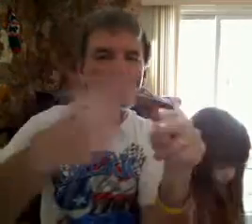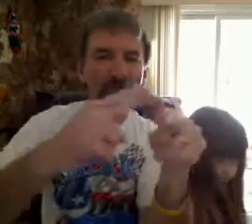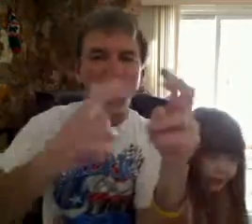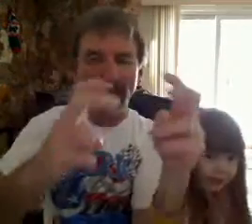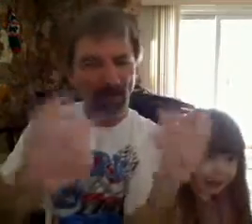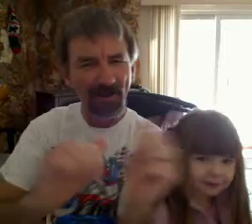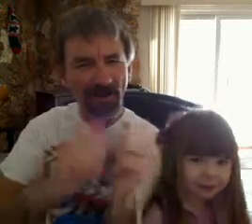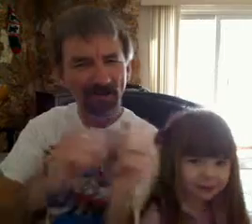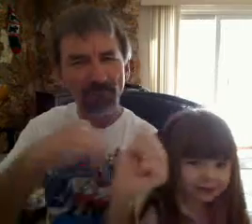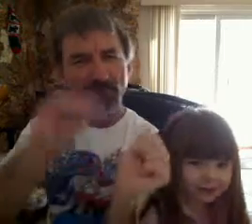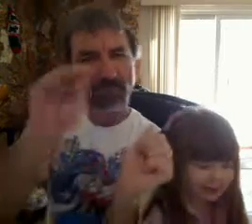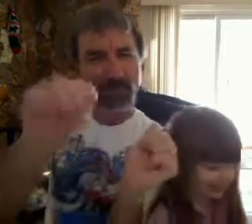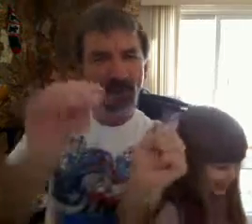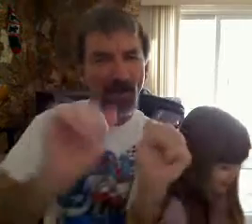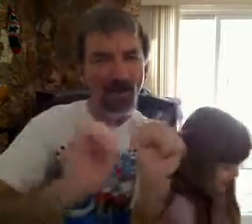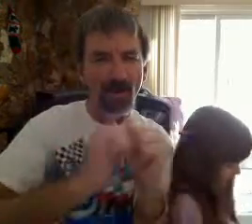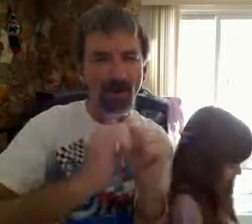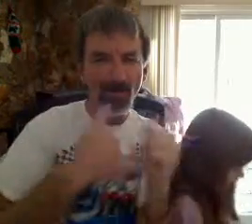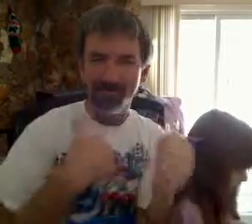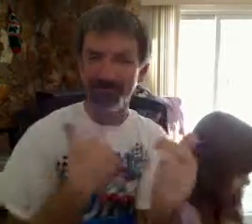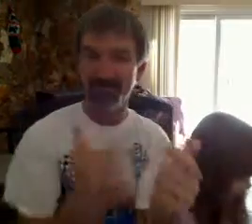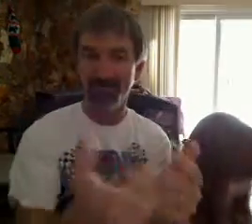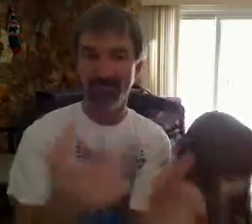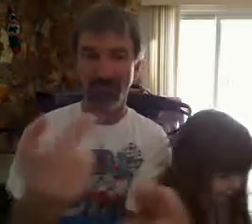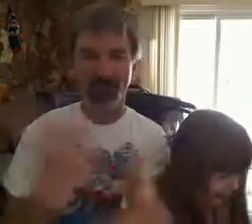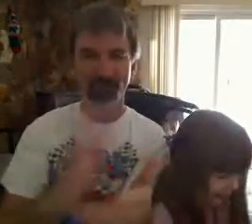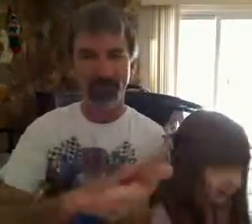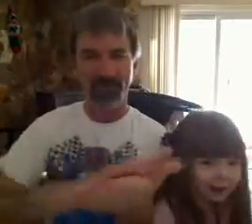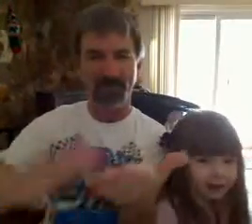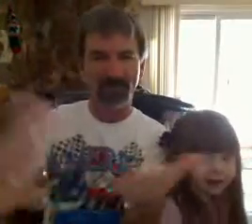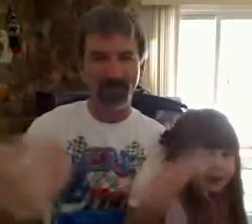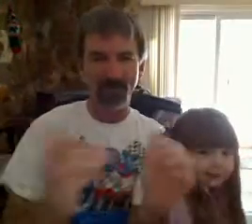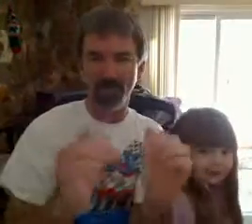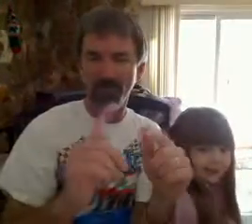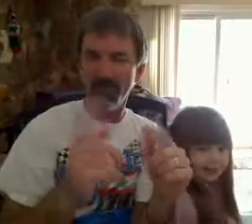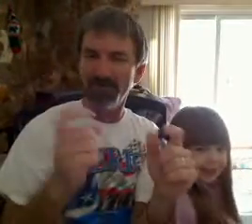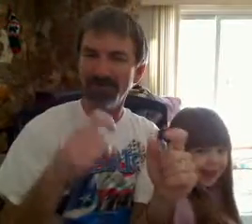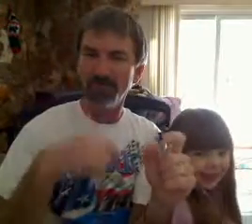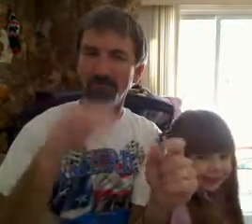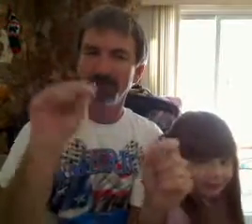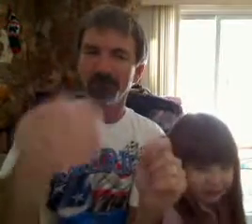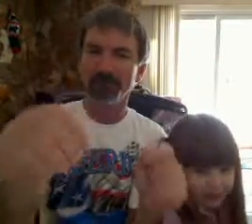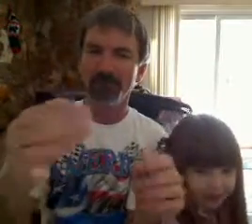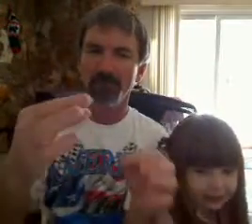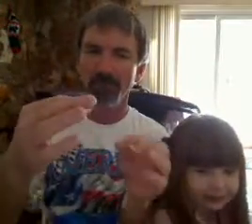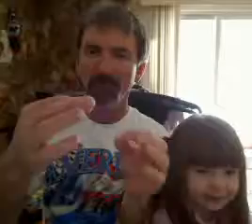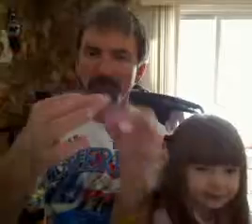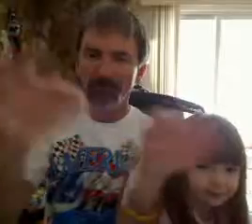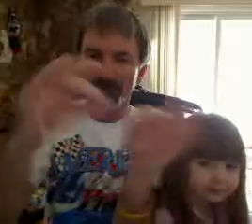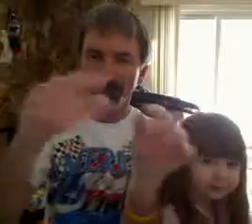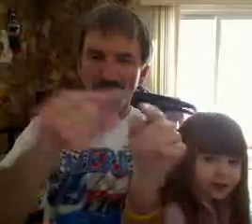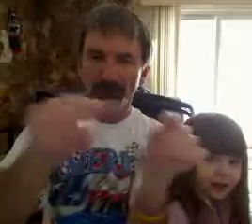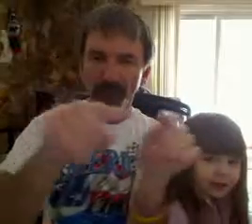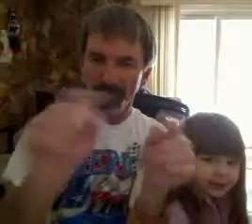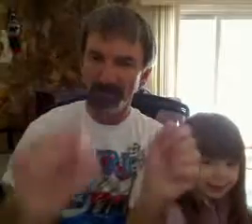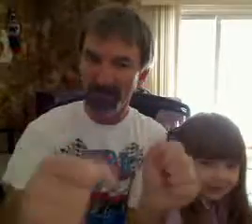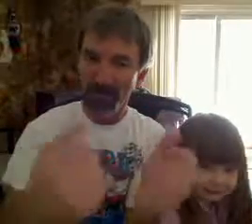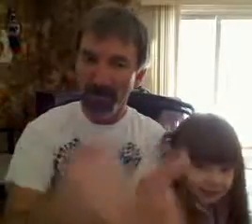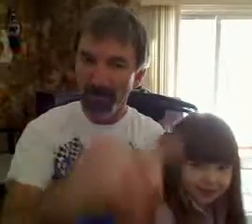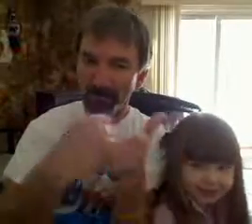And I have two sisters. My mom is at work now. And I was my dad already. And I just want to